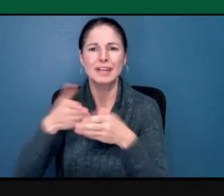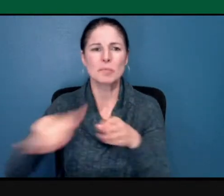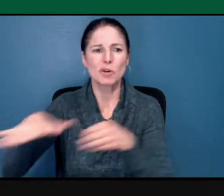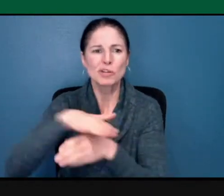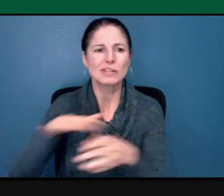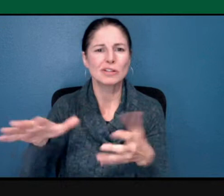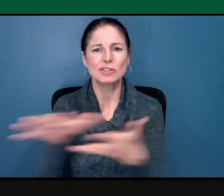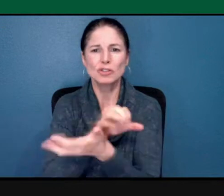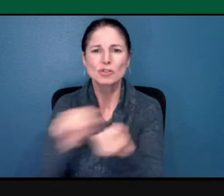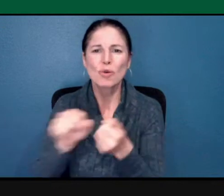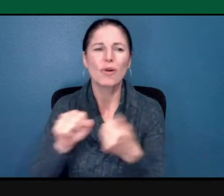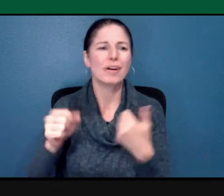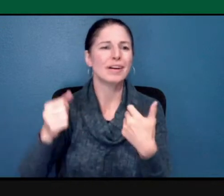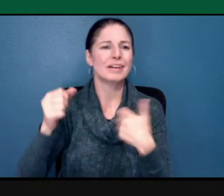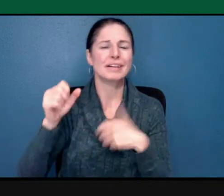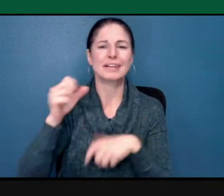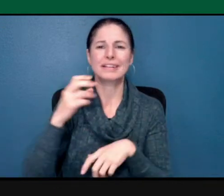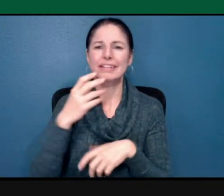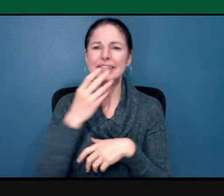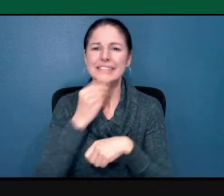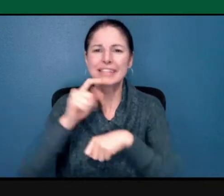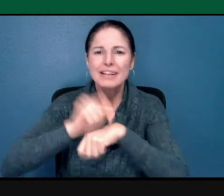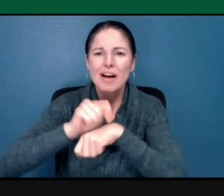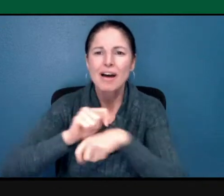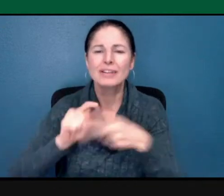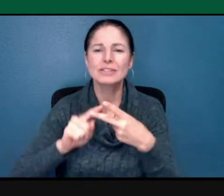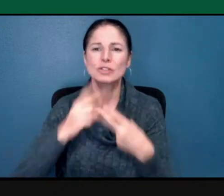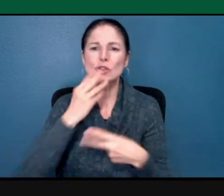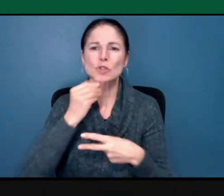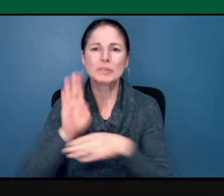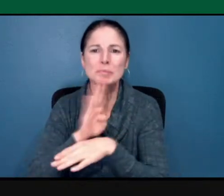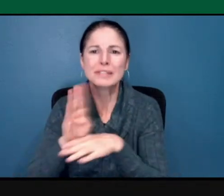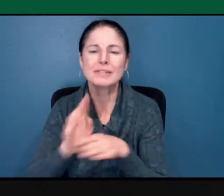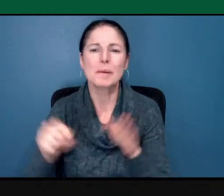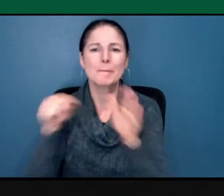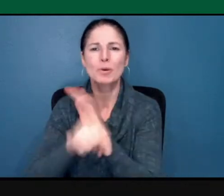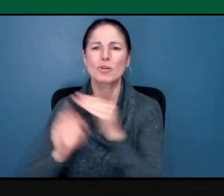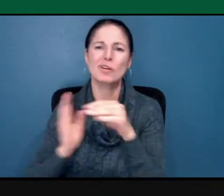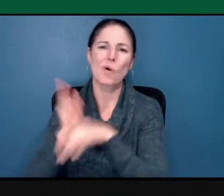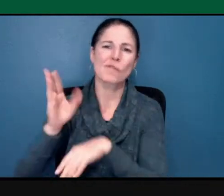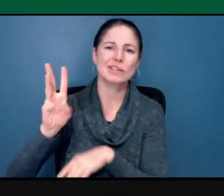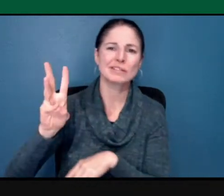,000 Jewish businesses and murdering over 600 people.